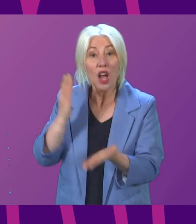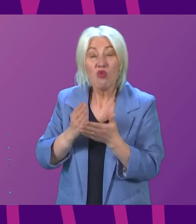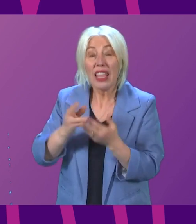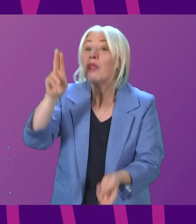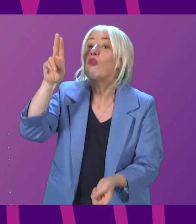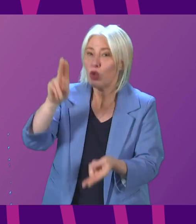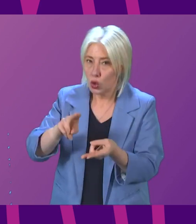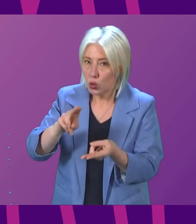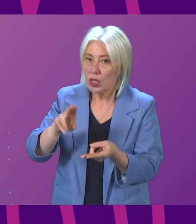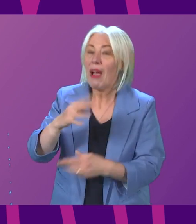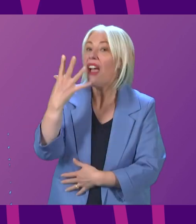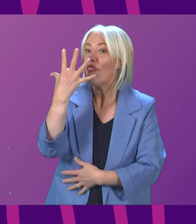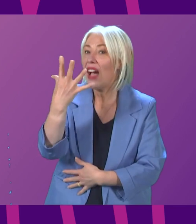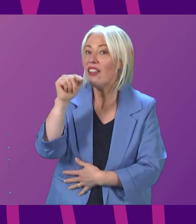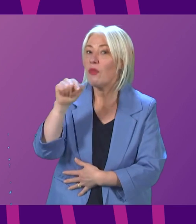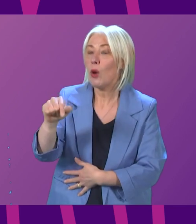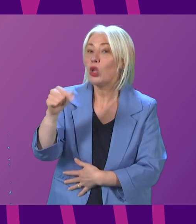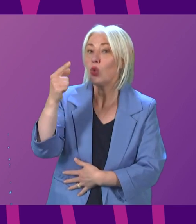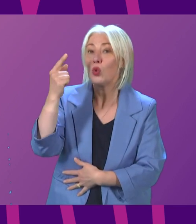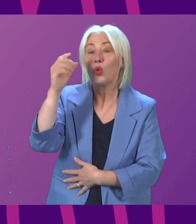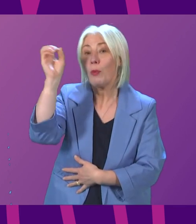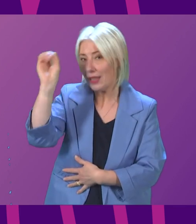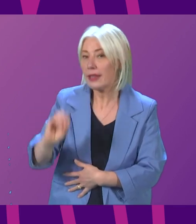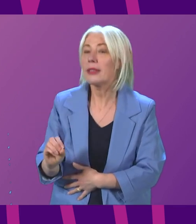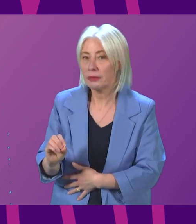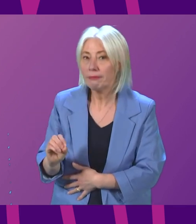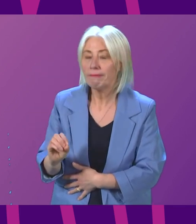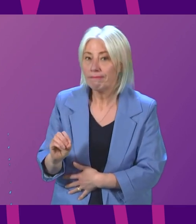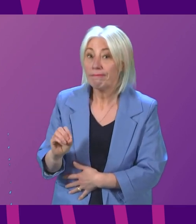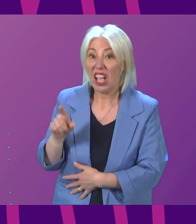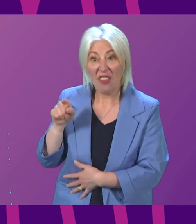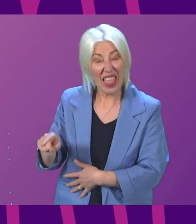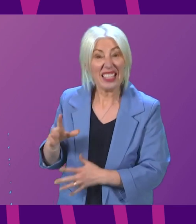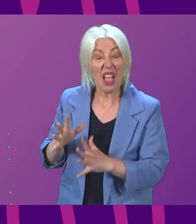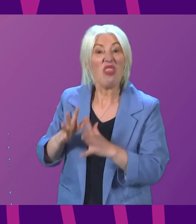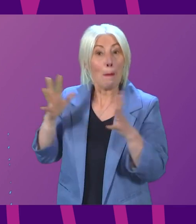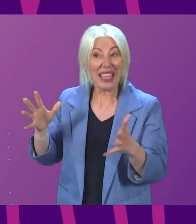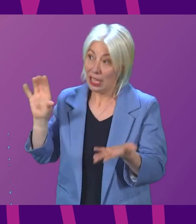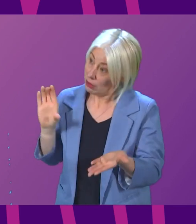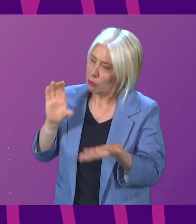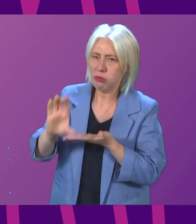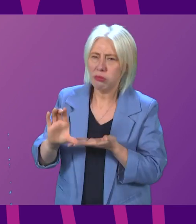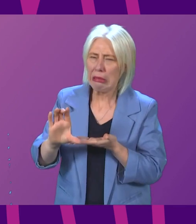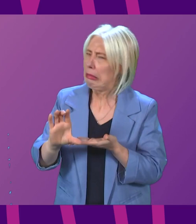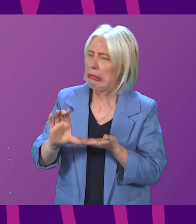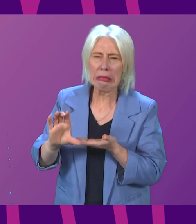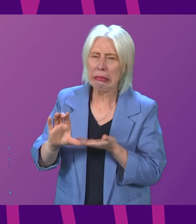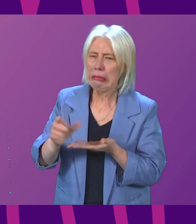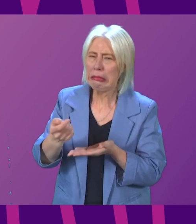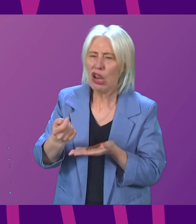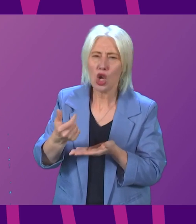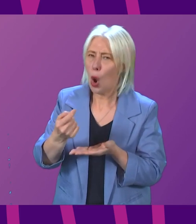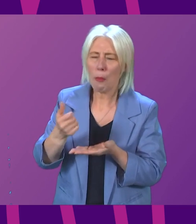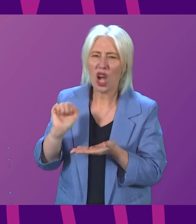terms by 5.2%. So if that's the biggest ever, I'm not sure that's much for the Tories